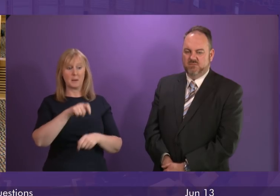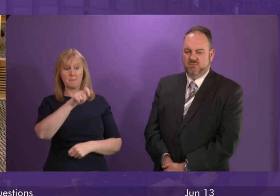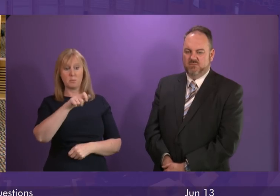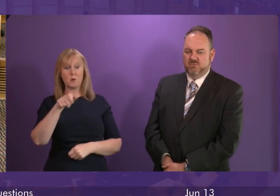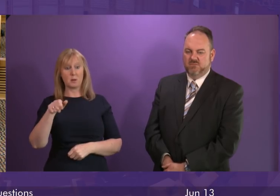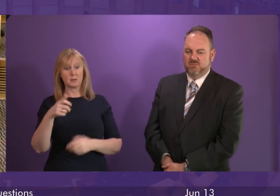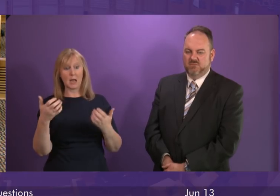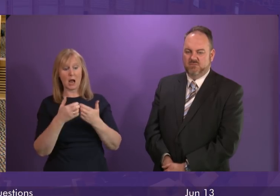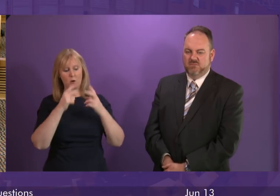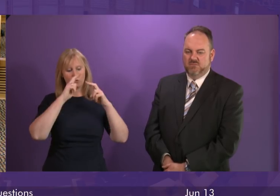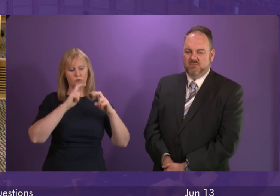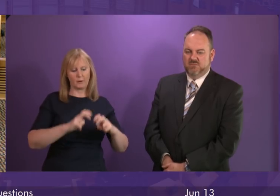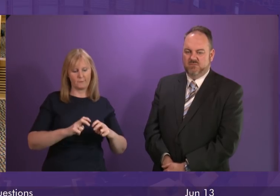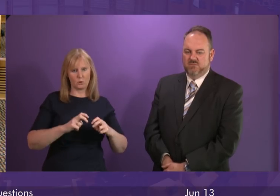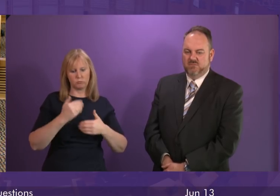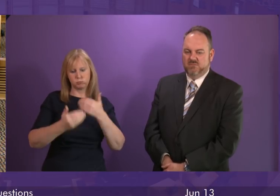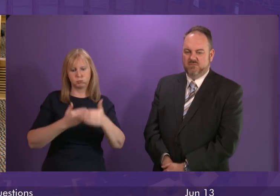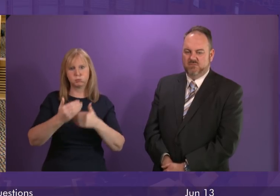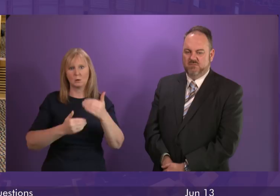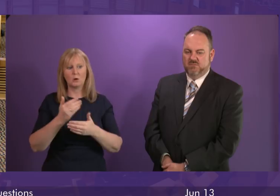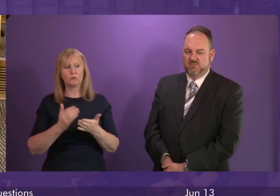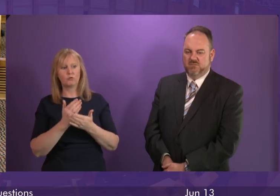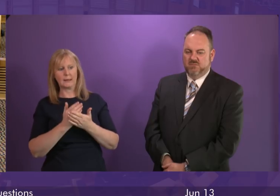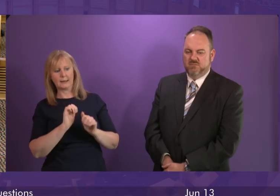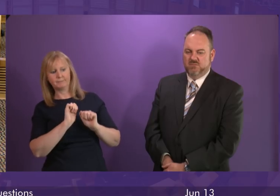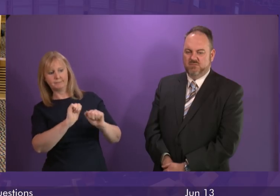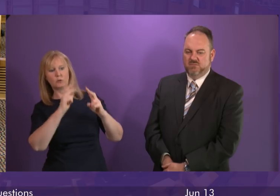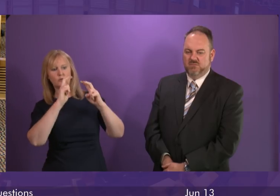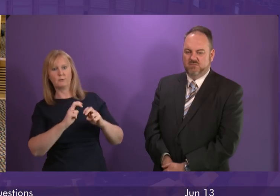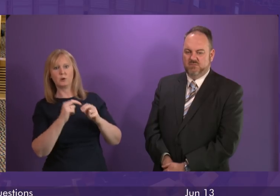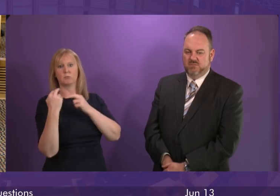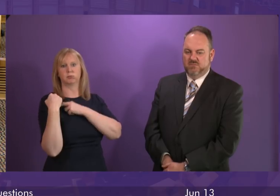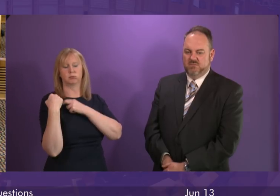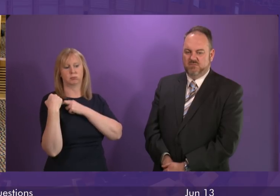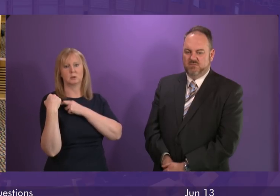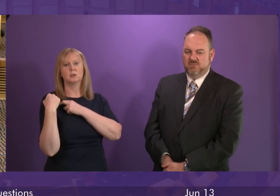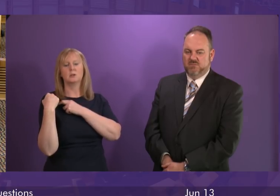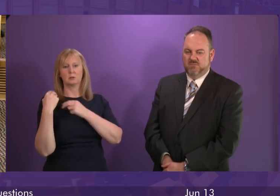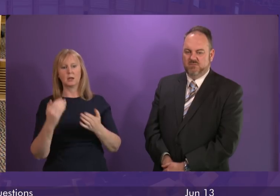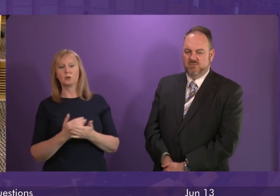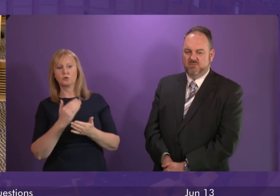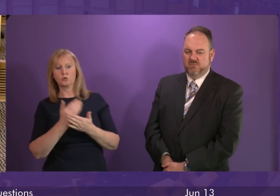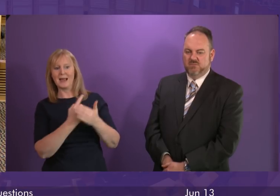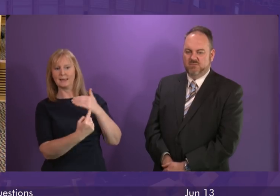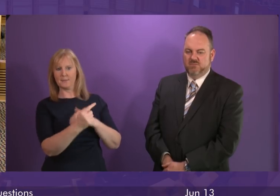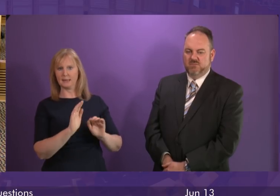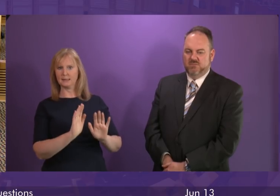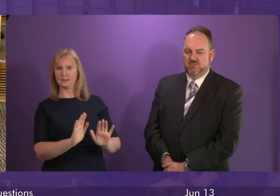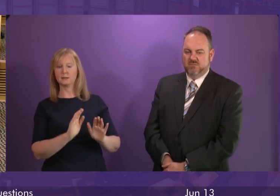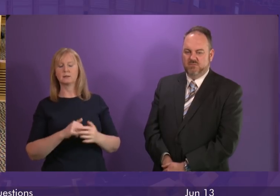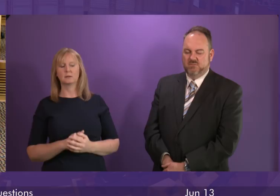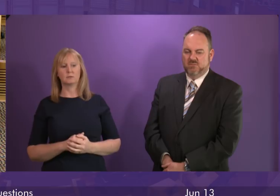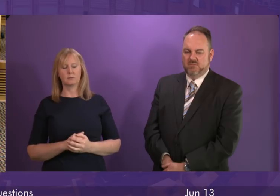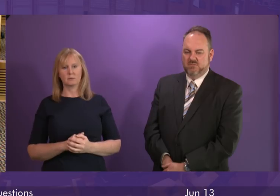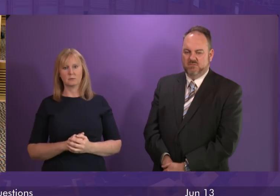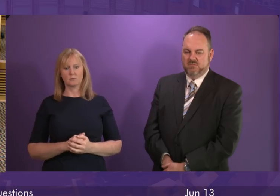Exactly how the review is taken forward is rightly a matter for the review itself, given the importance of ensuring its independence. On the question